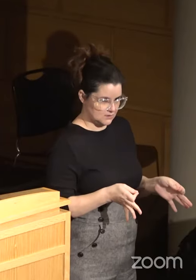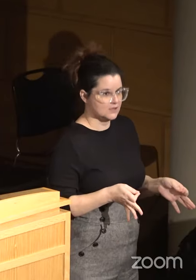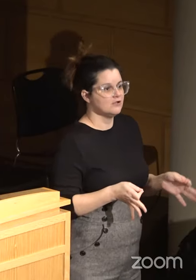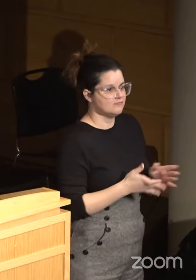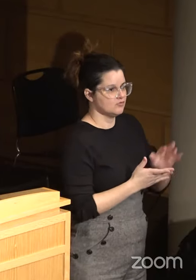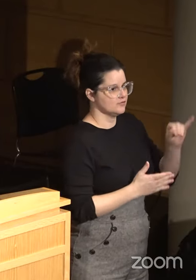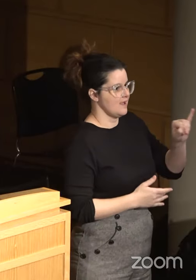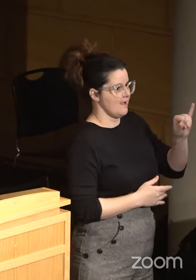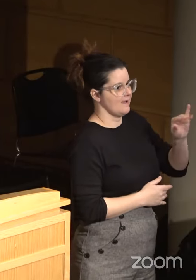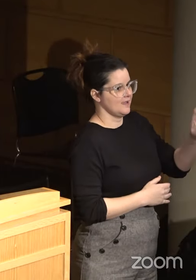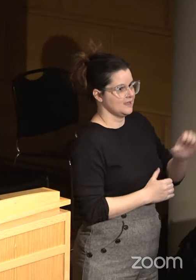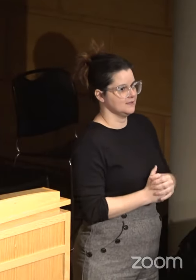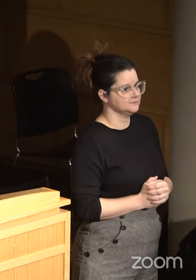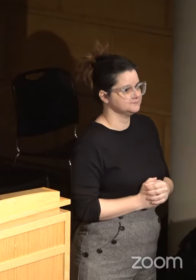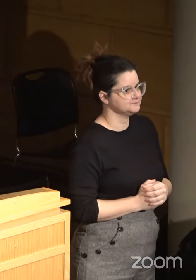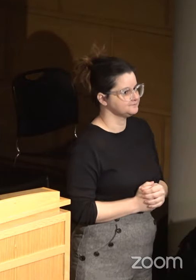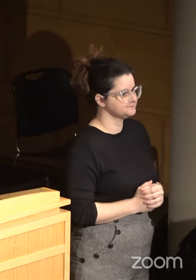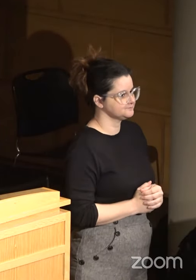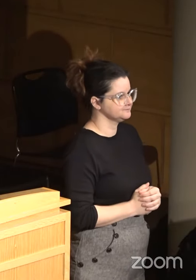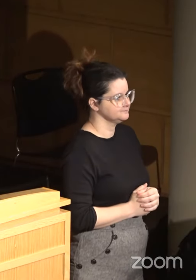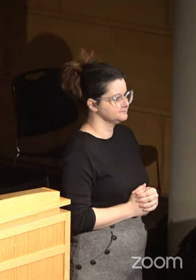the independent evaluator.